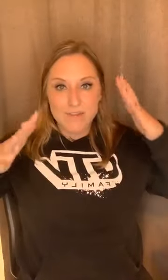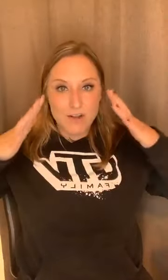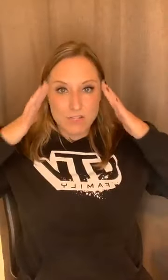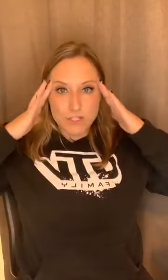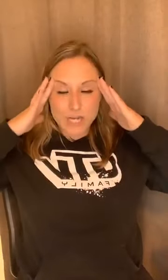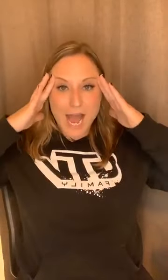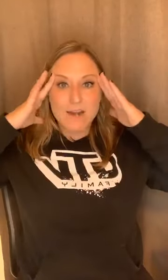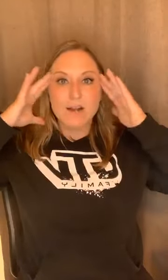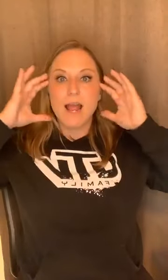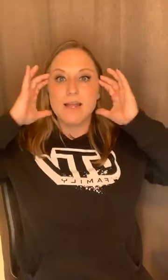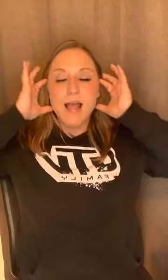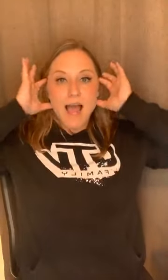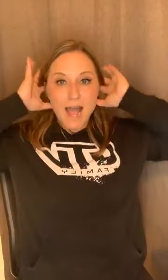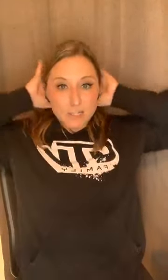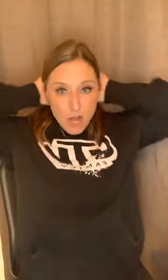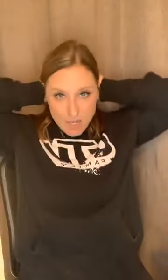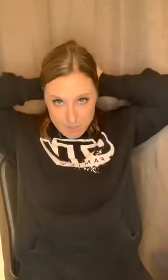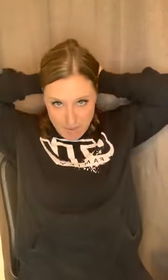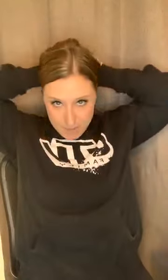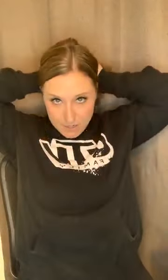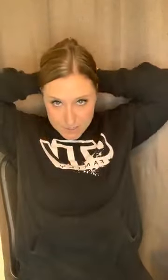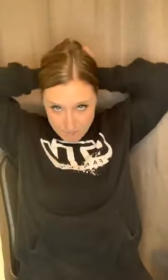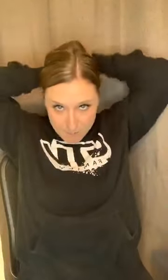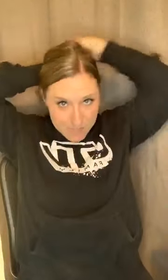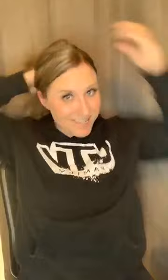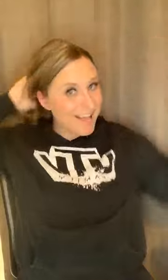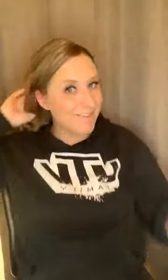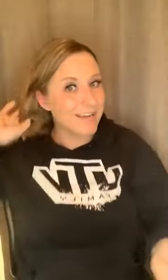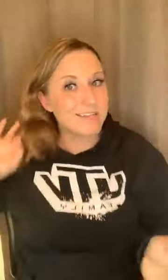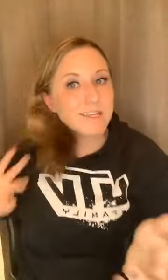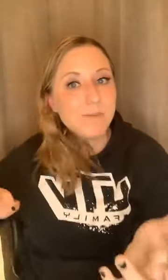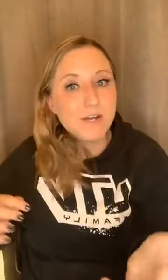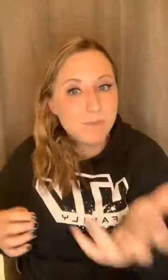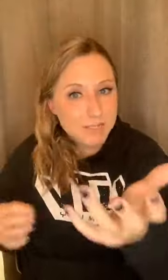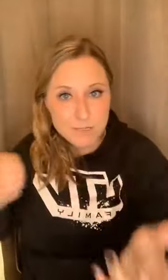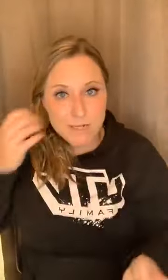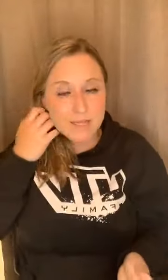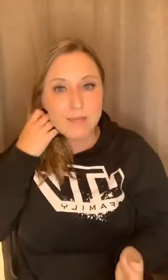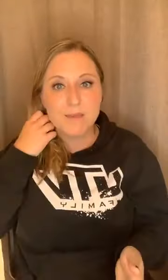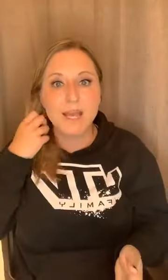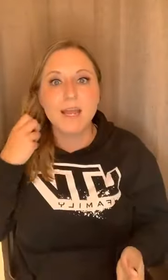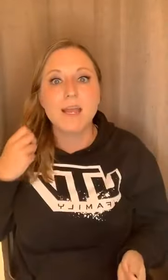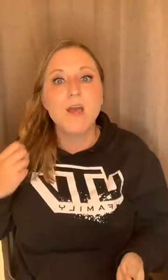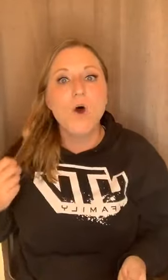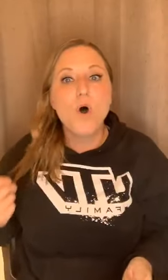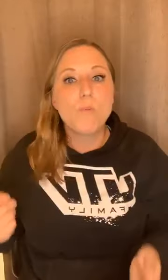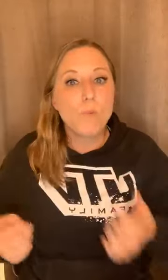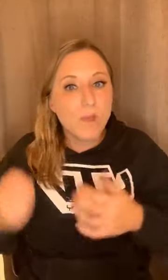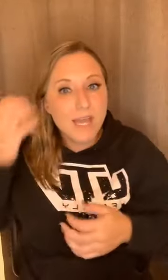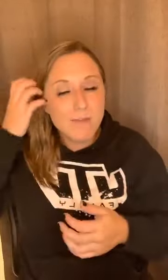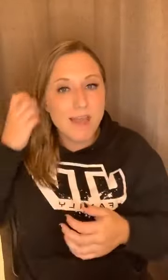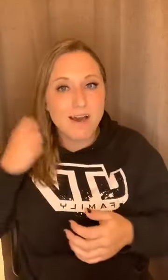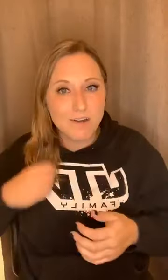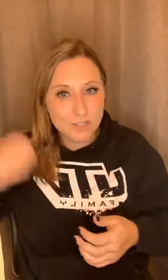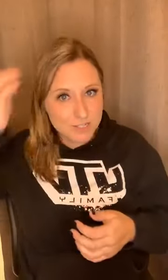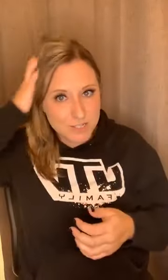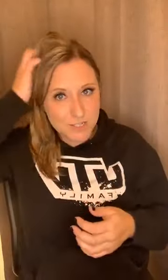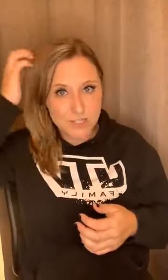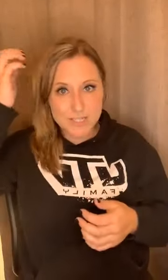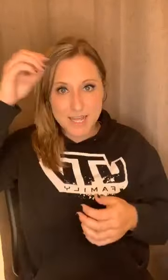all this chatter and, and talking bad about yourself. I'm not saying every day is going to be good because that's what I said in the beginning, but we can make conscious decisions to say,